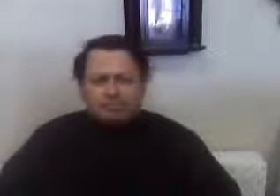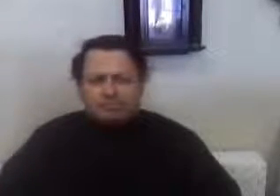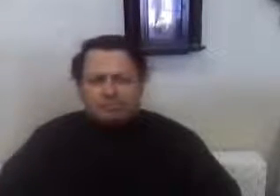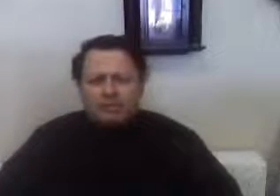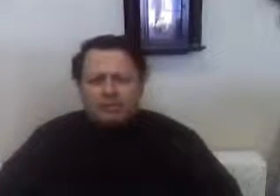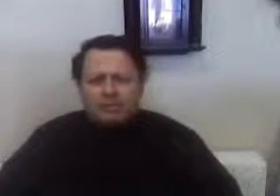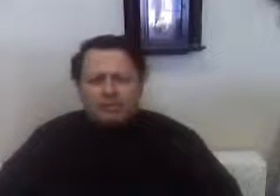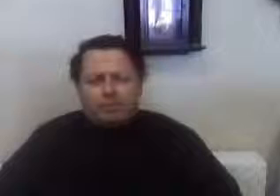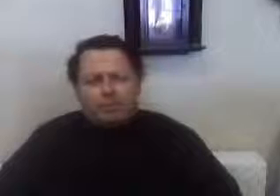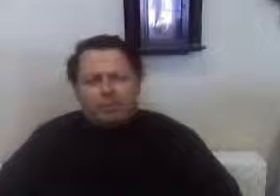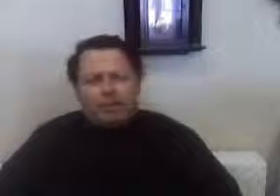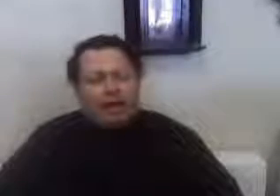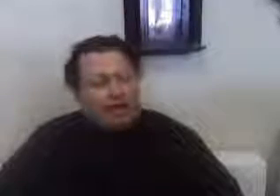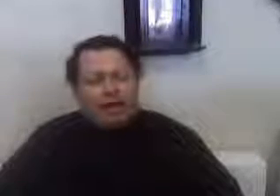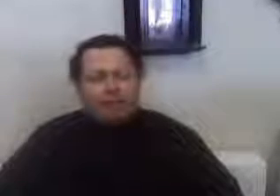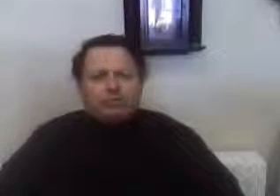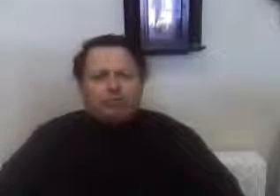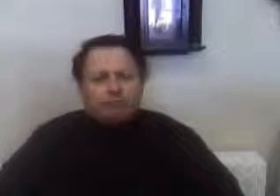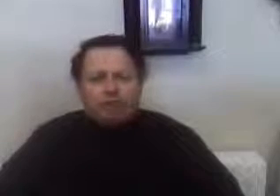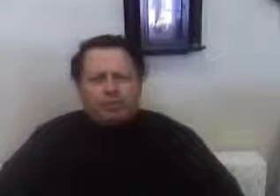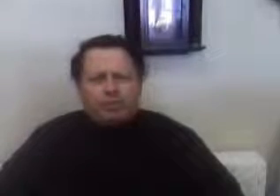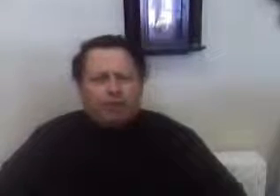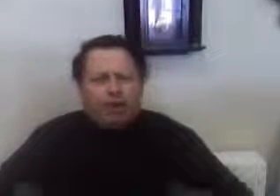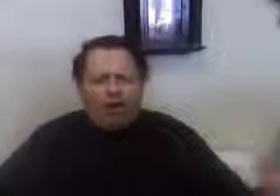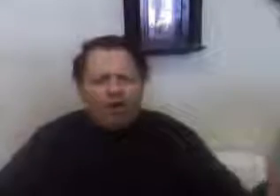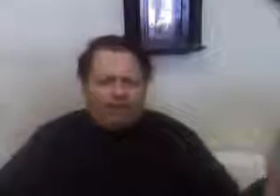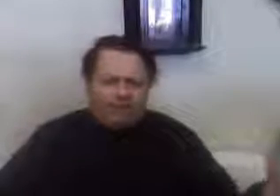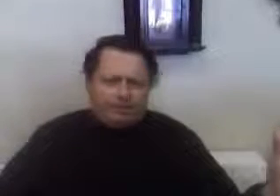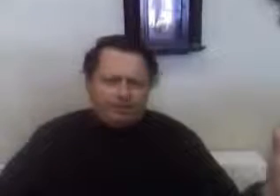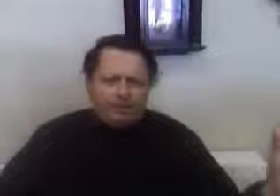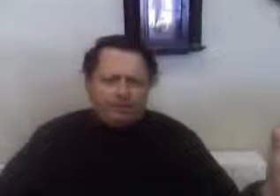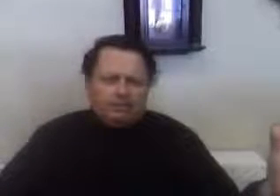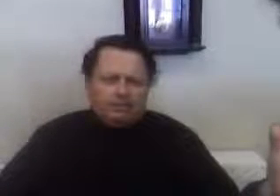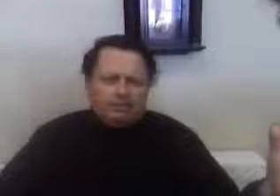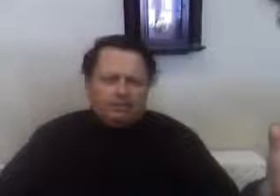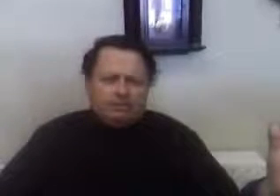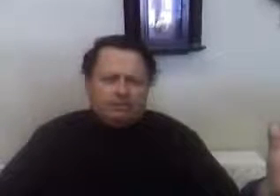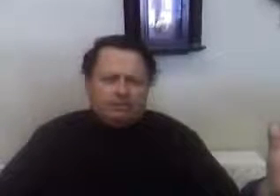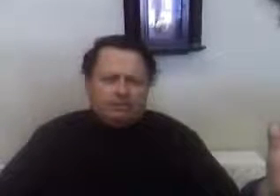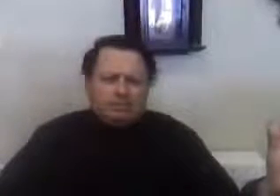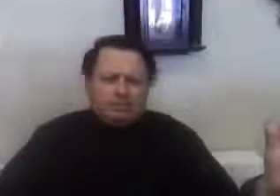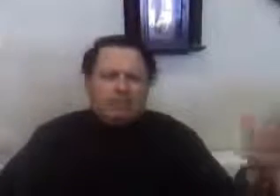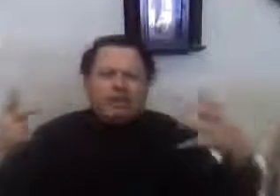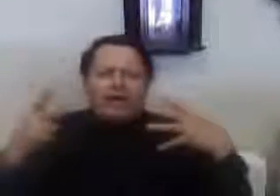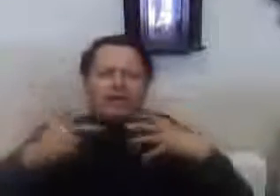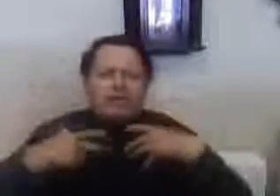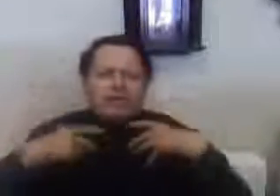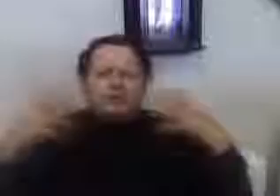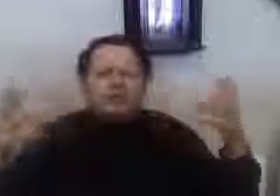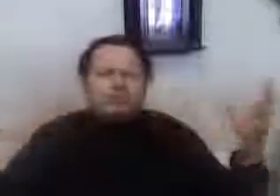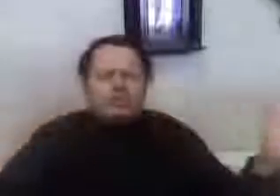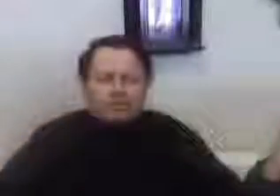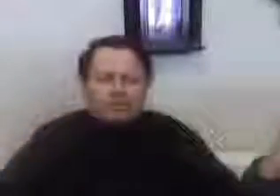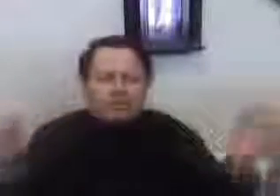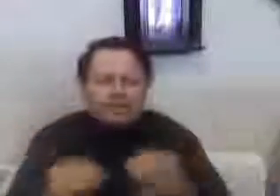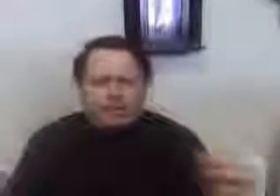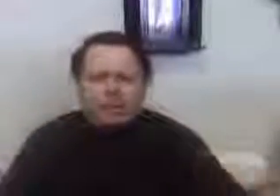So people, I am going to represent all of you. Whether I agree or disagree, it doesn't